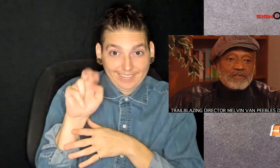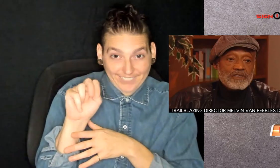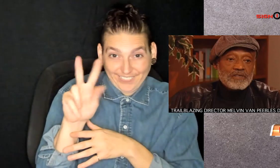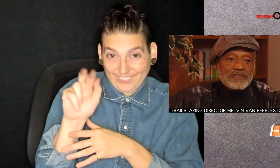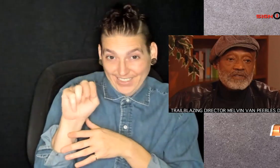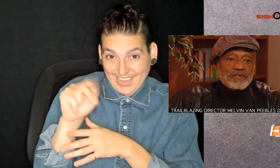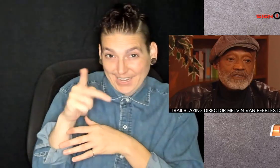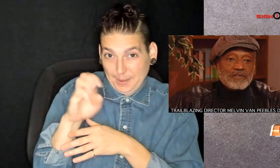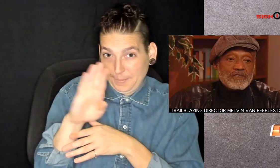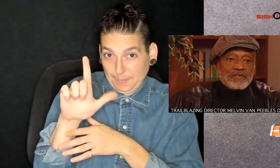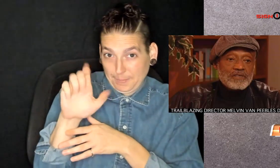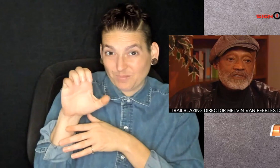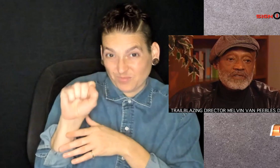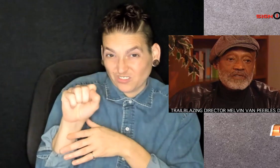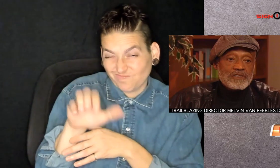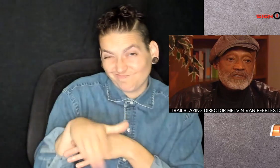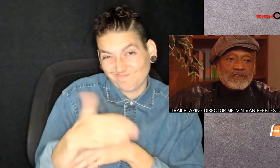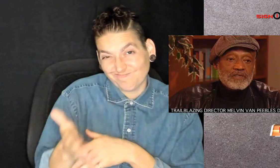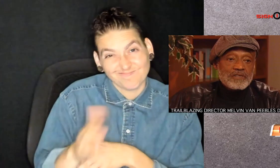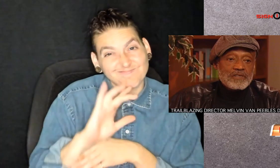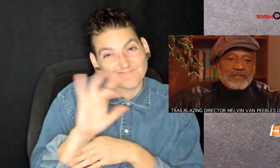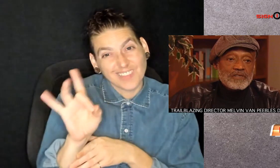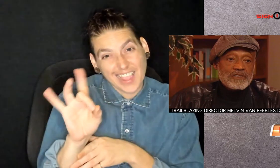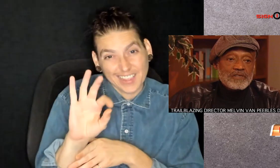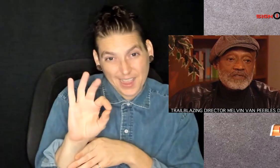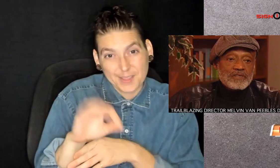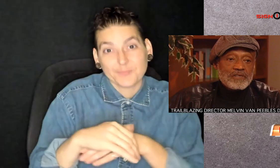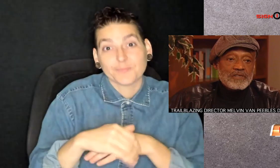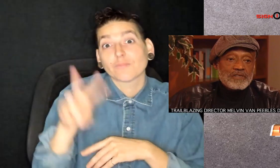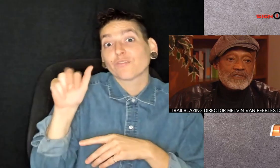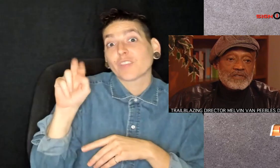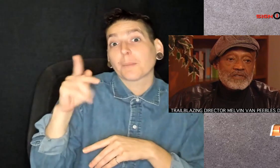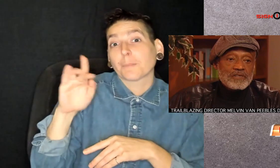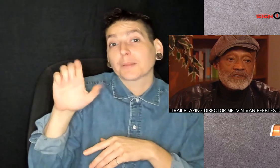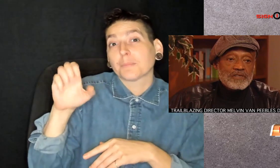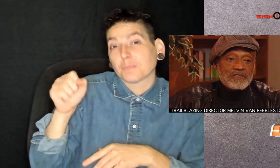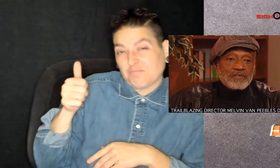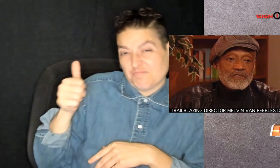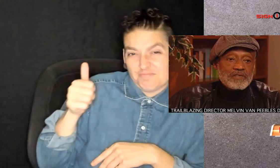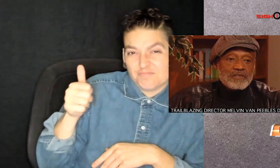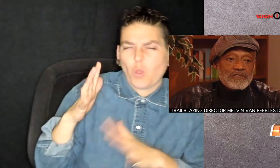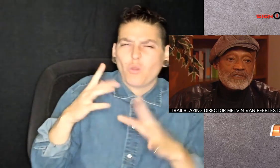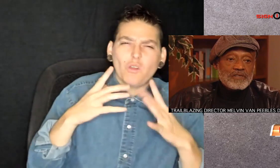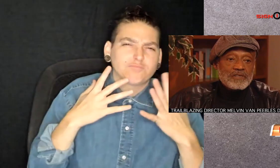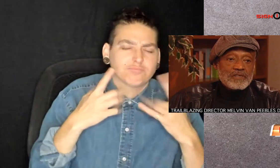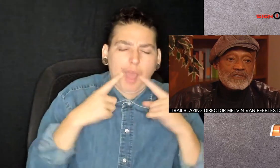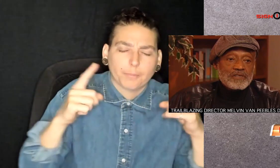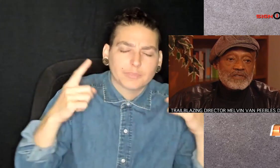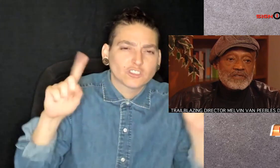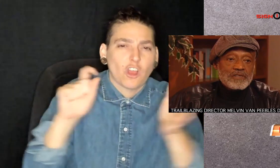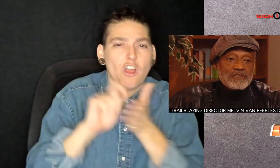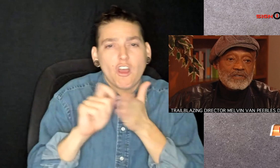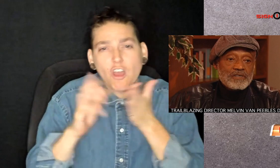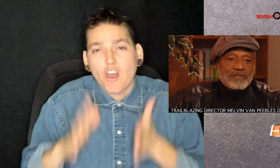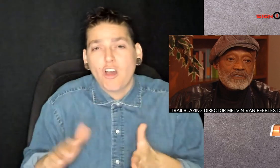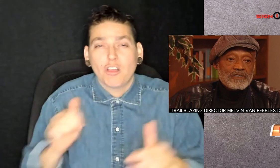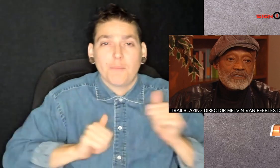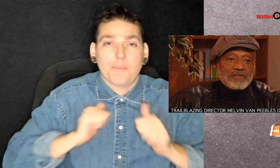Trailblazing director Melvin Van Peebles has died at age 89. Van Peebles was an